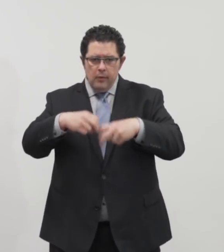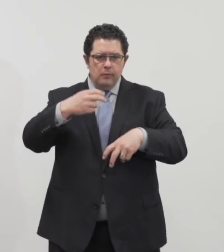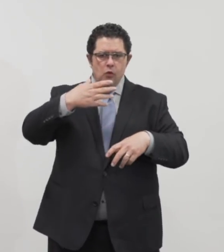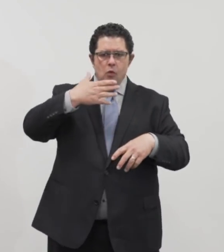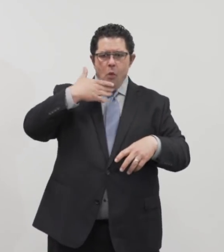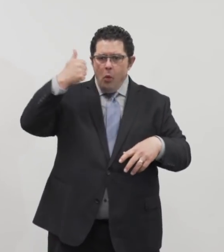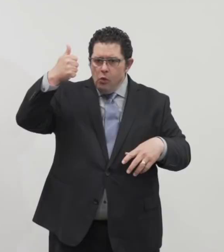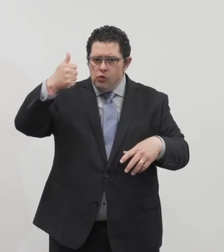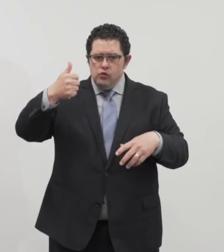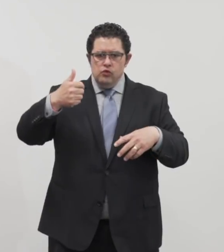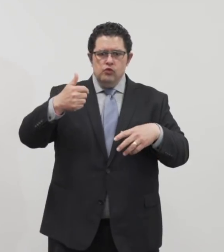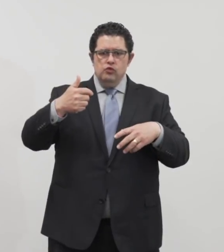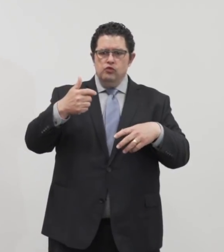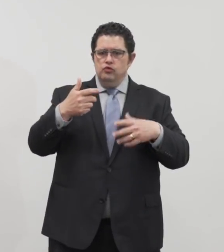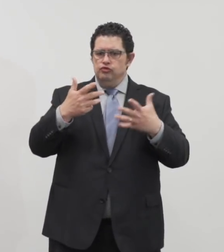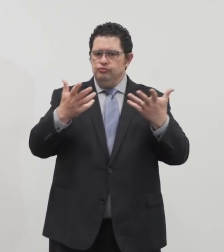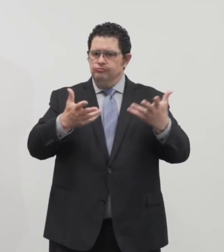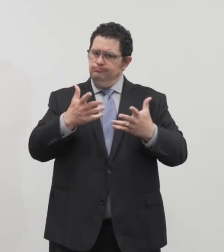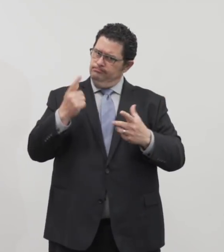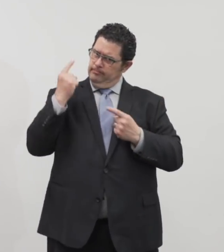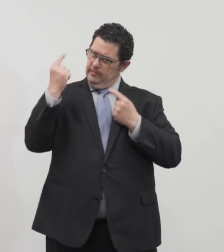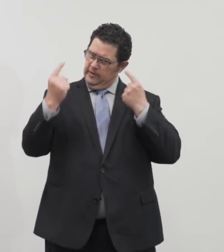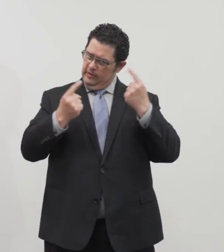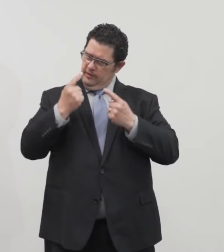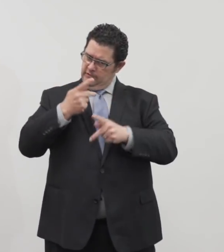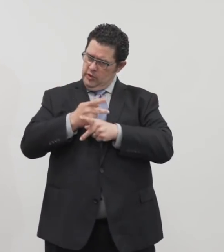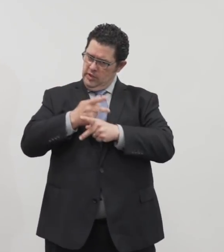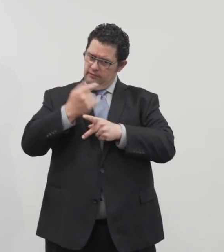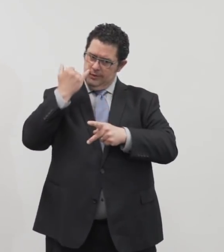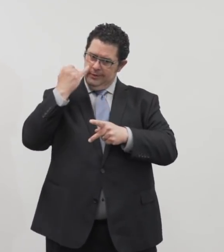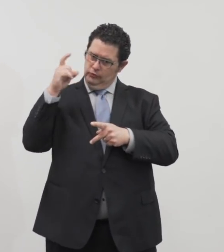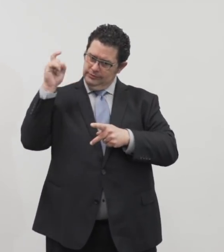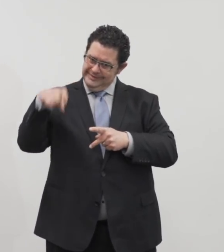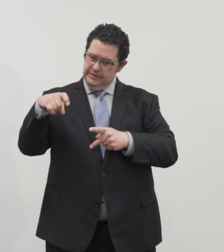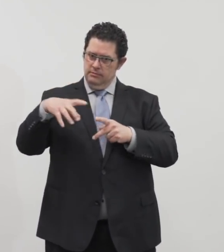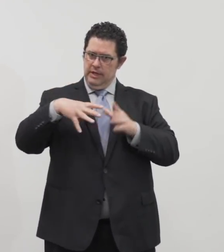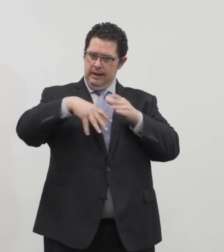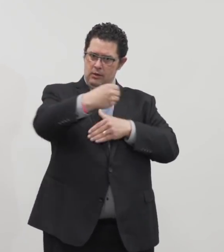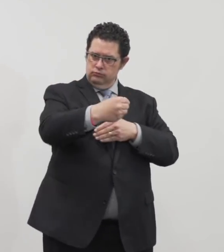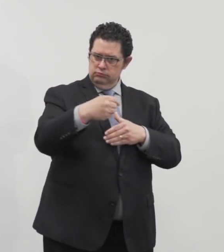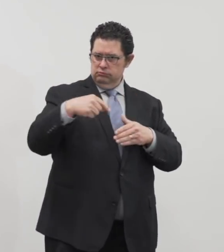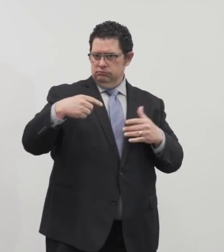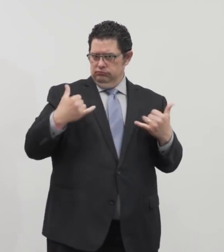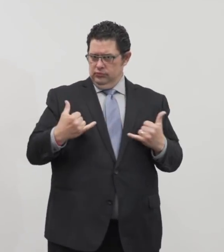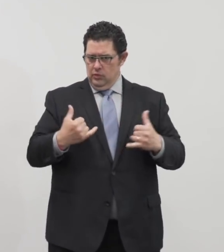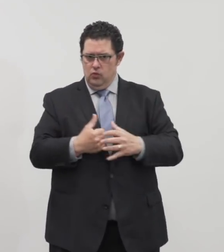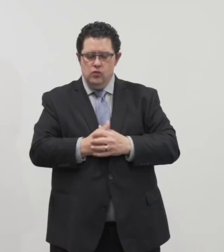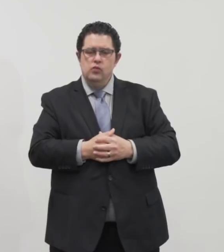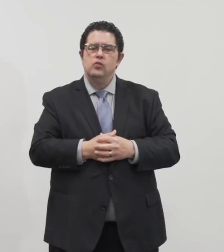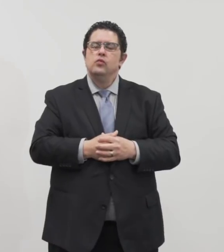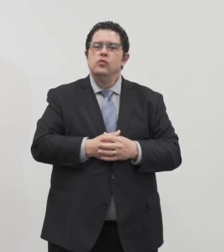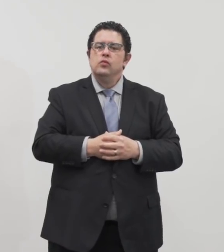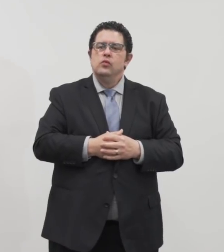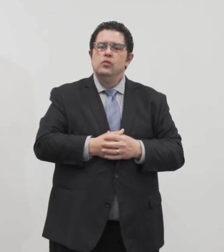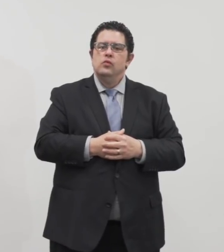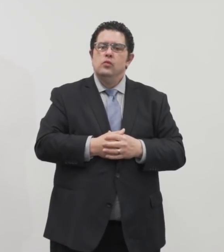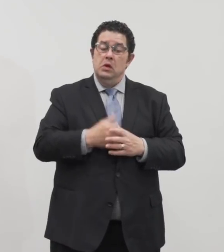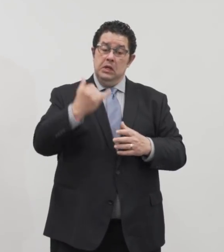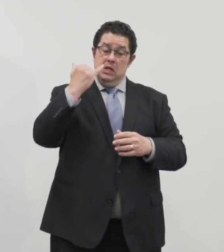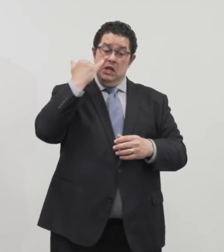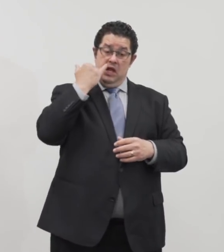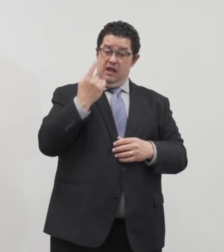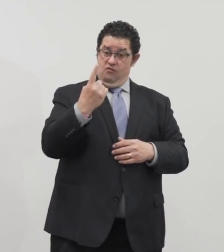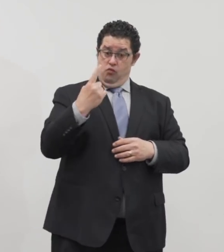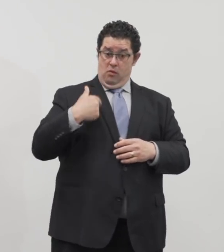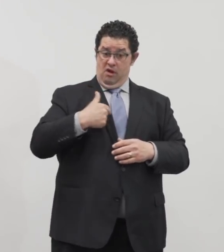continue to think very carefully about whether or not they need to be out in this current environment. If one of us is affected,